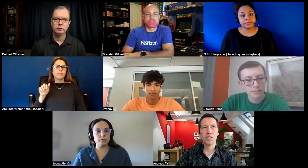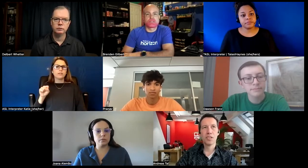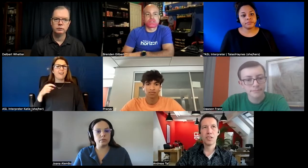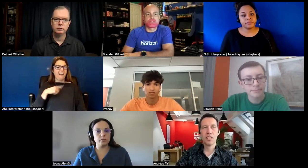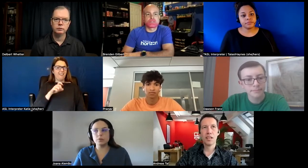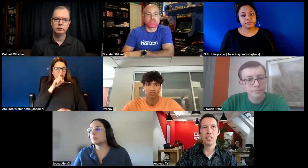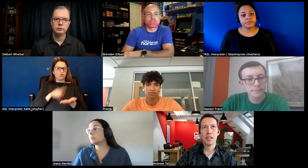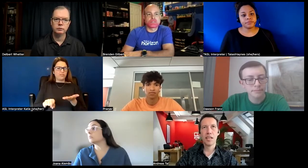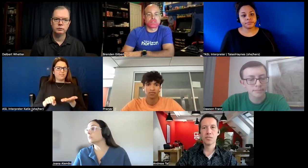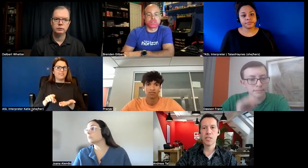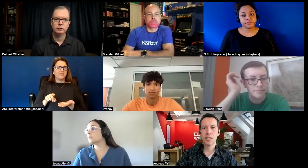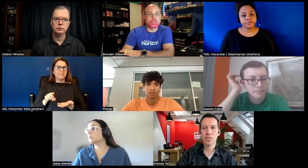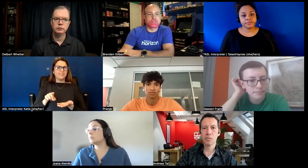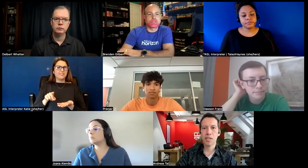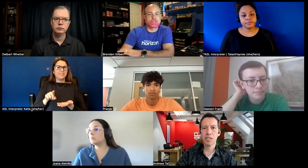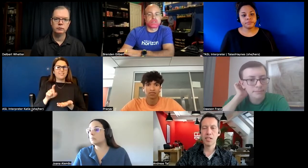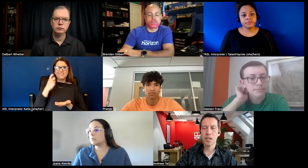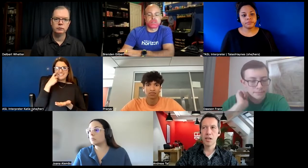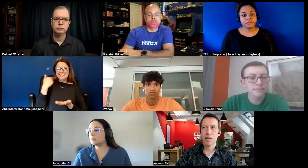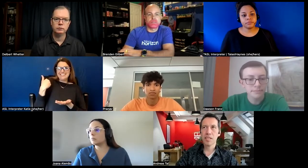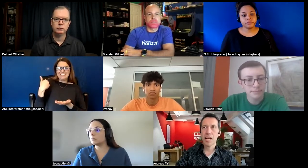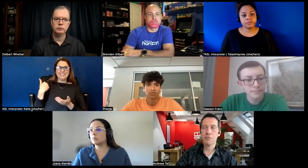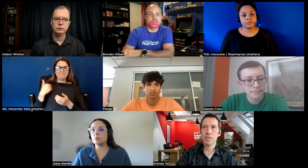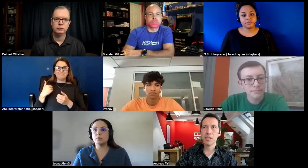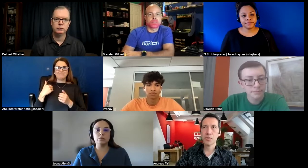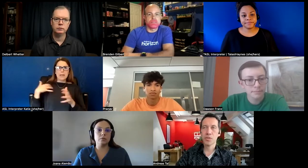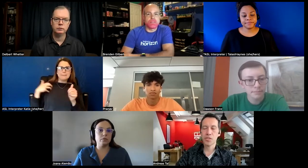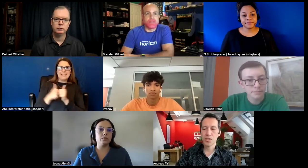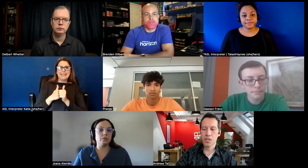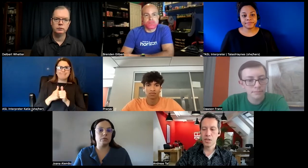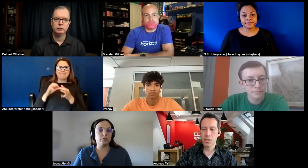latest release of the player but they have been different um